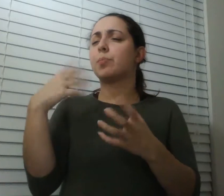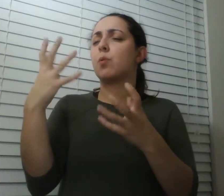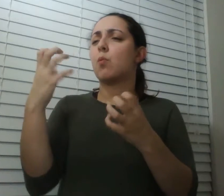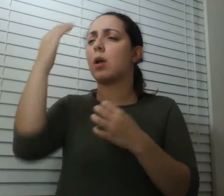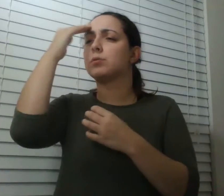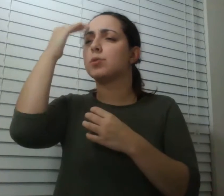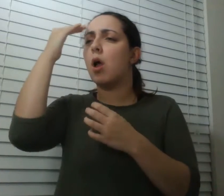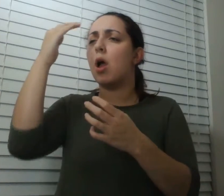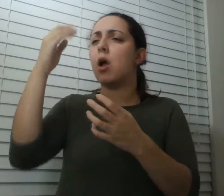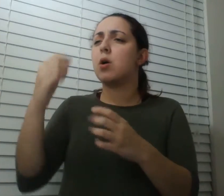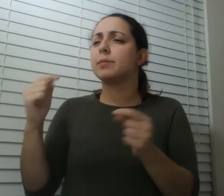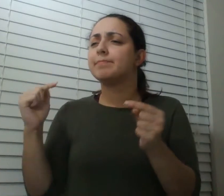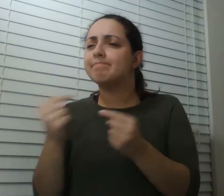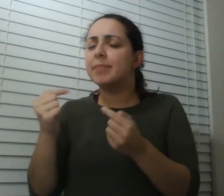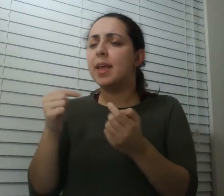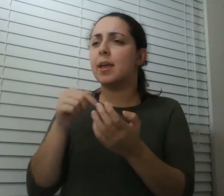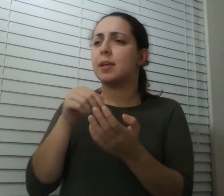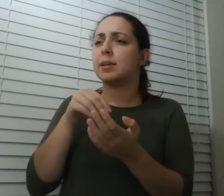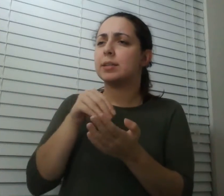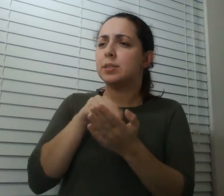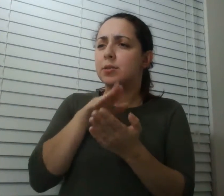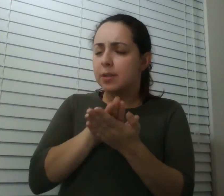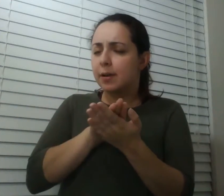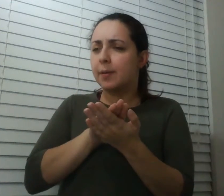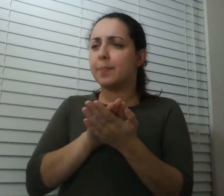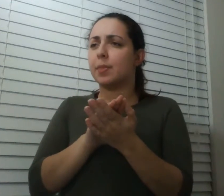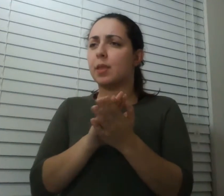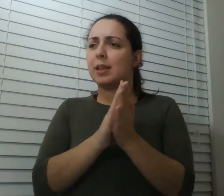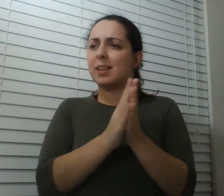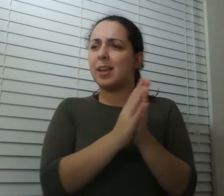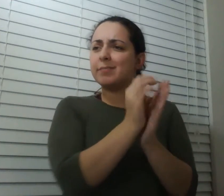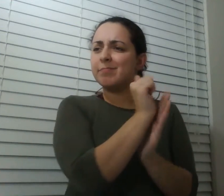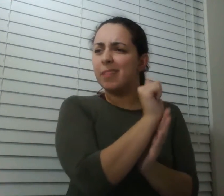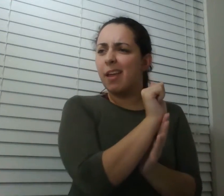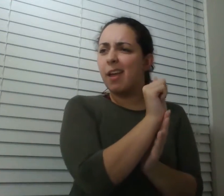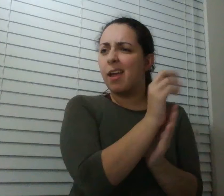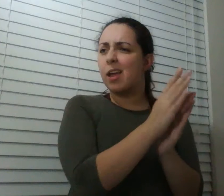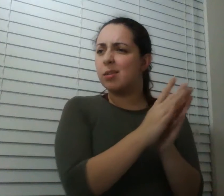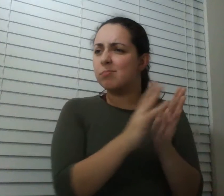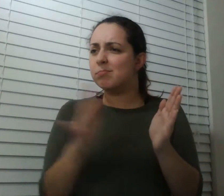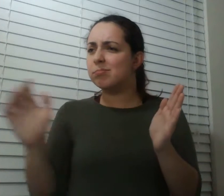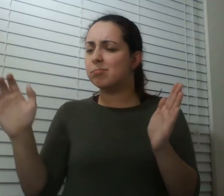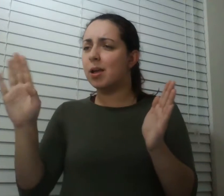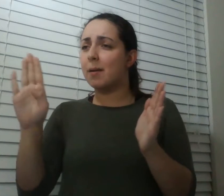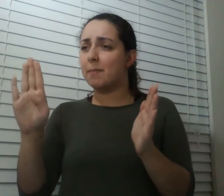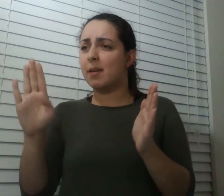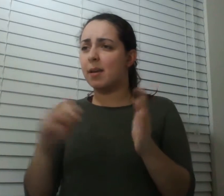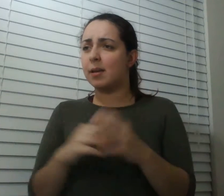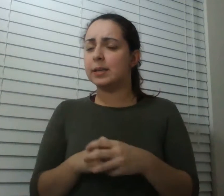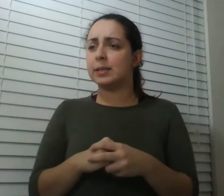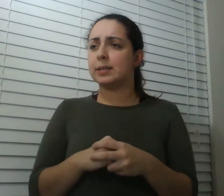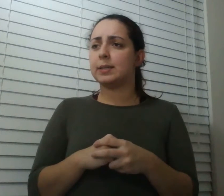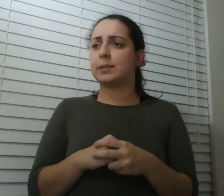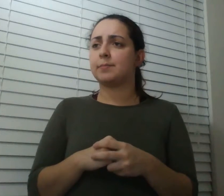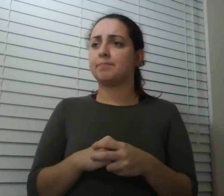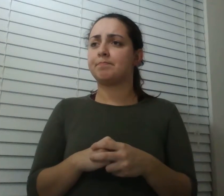much it hurt they'd say is it more like a or more like b and then the woman would